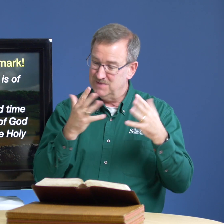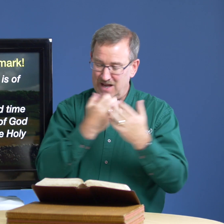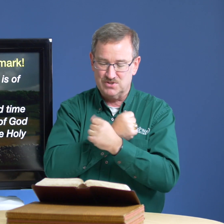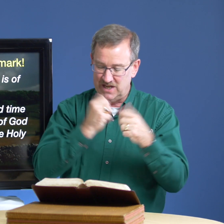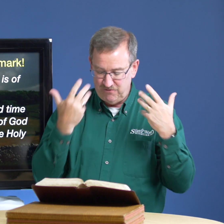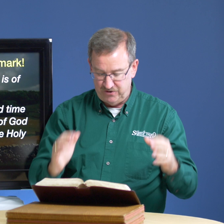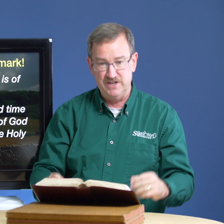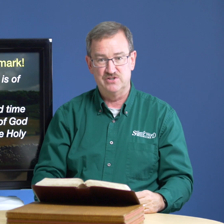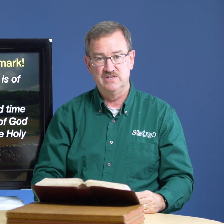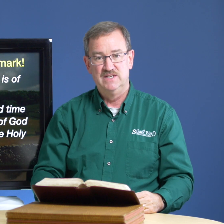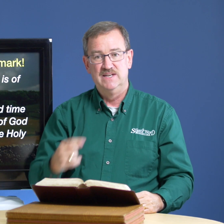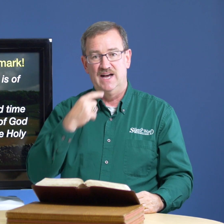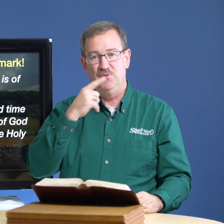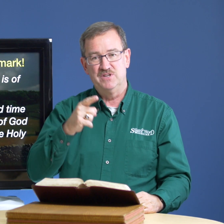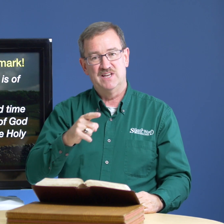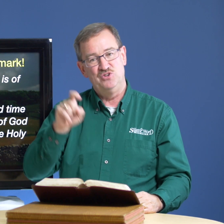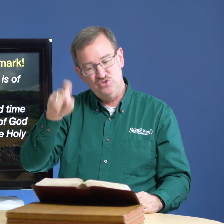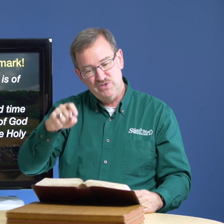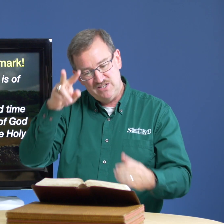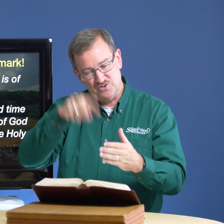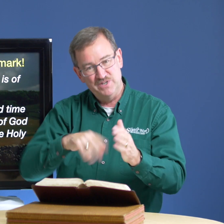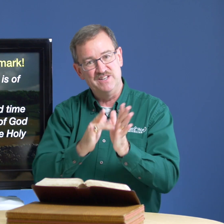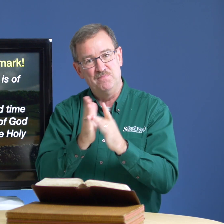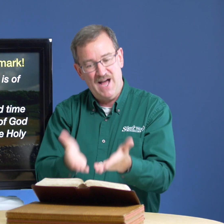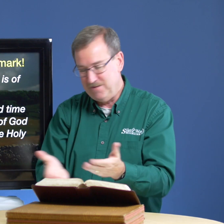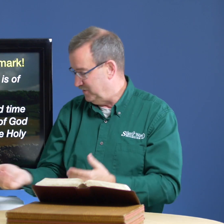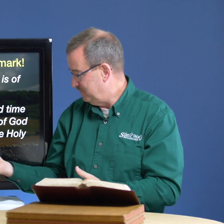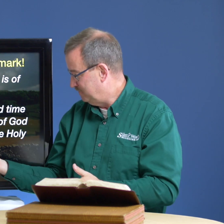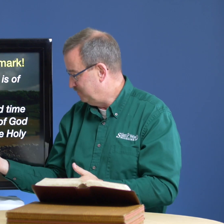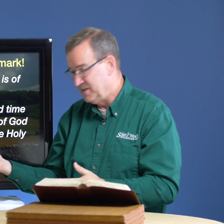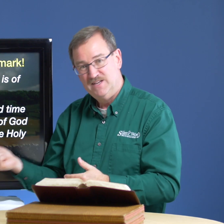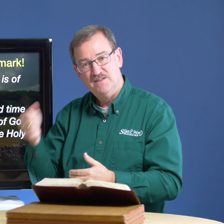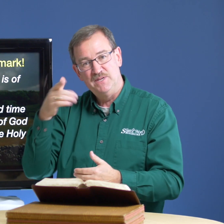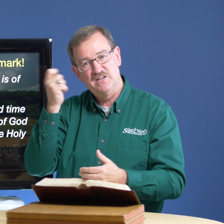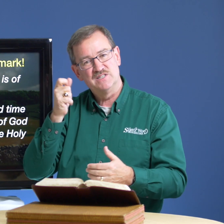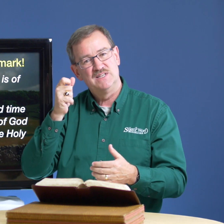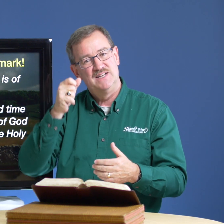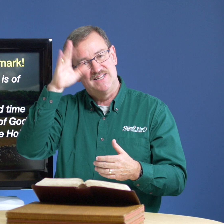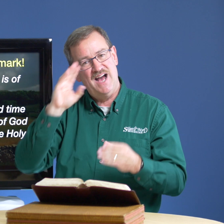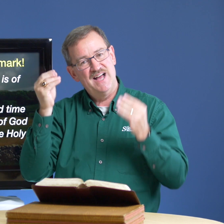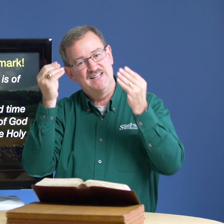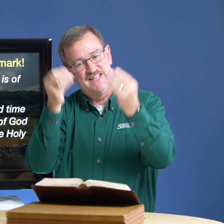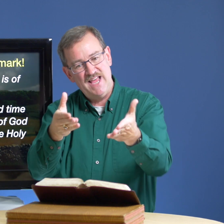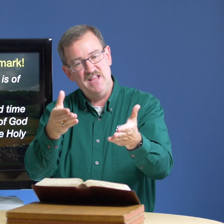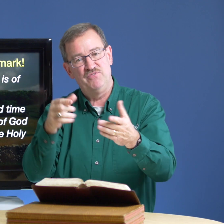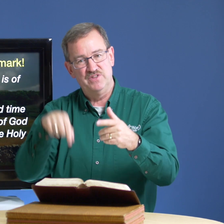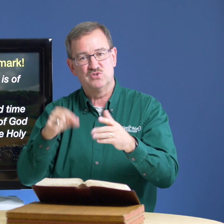i'm saved finished i want to tell you you need to read the bible because god gave this